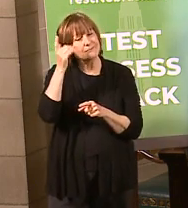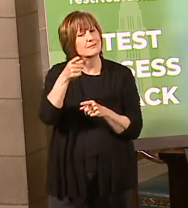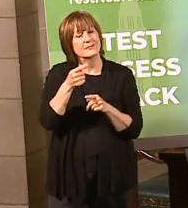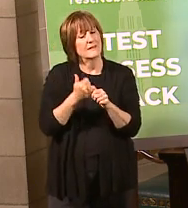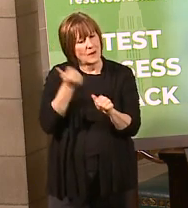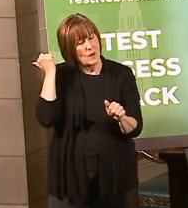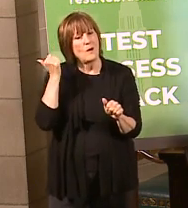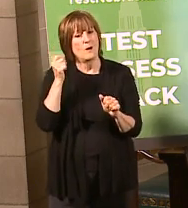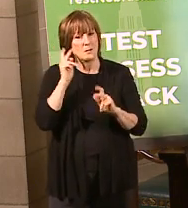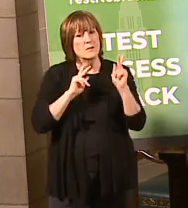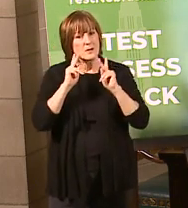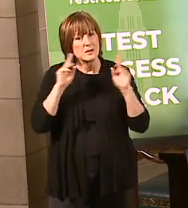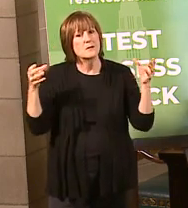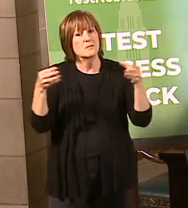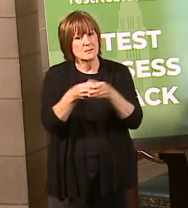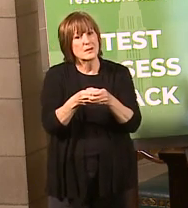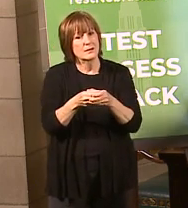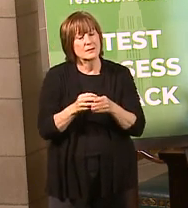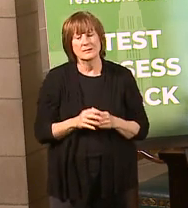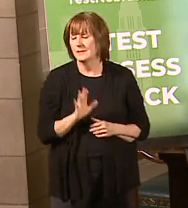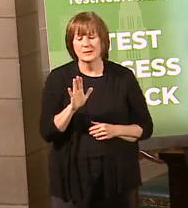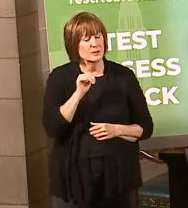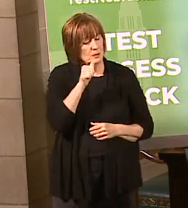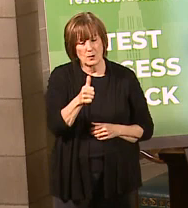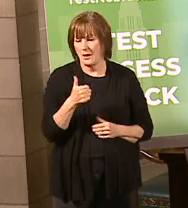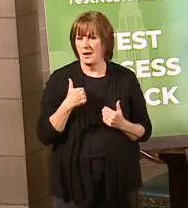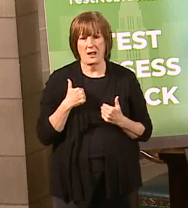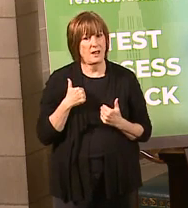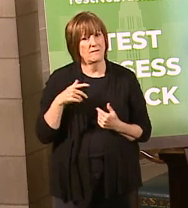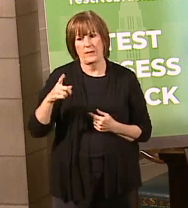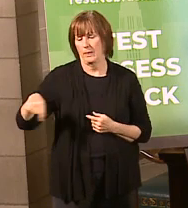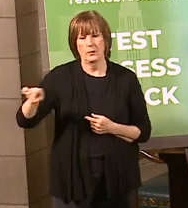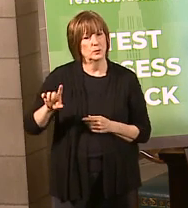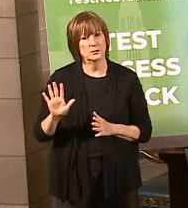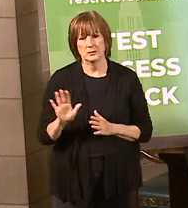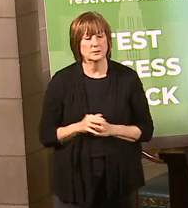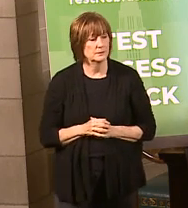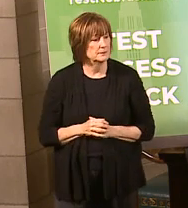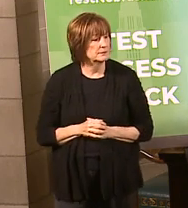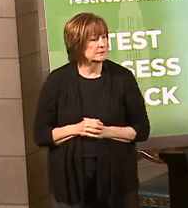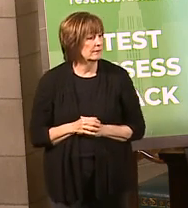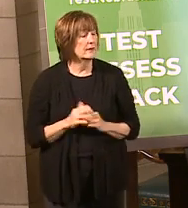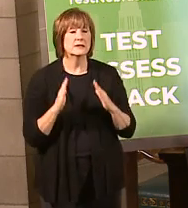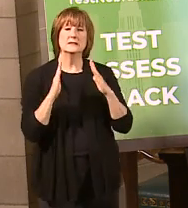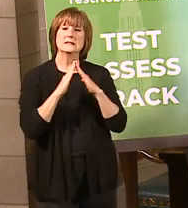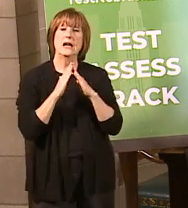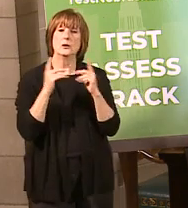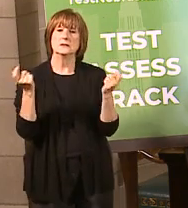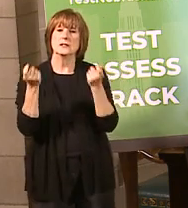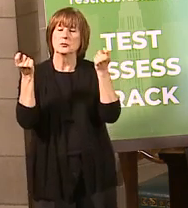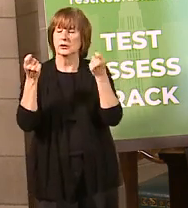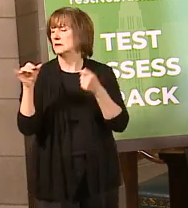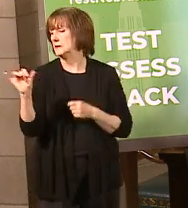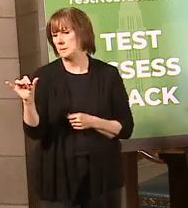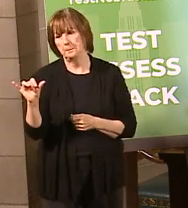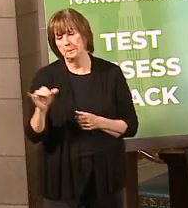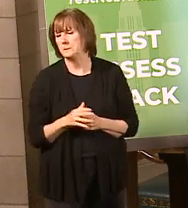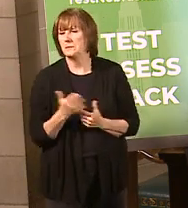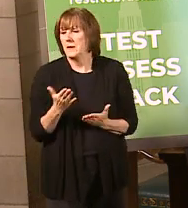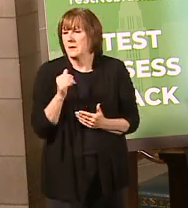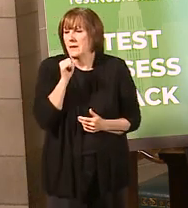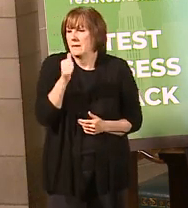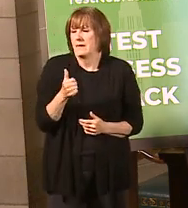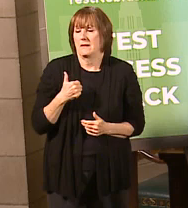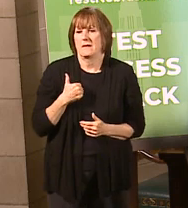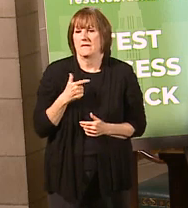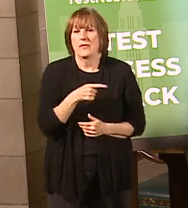especially with the older class reunions, do not have those class reunions. Town celebrations, same deal. You're probably not going to